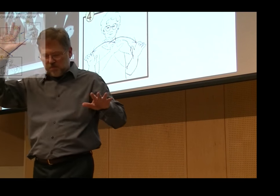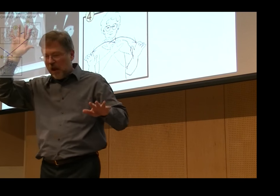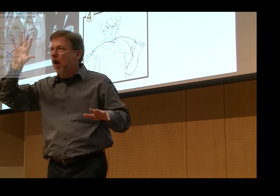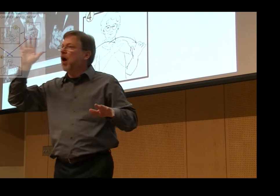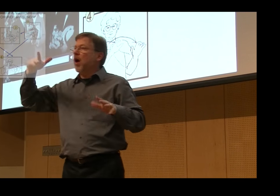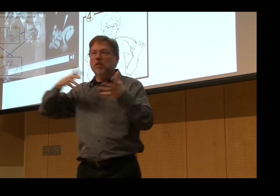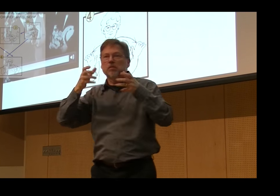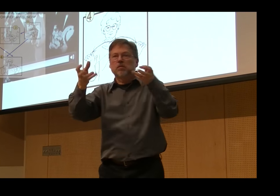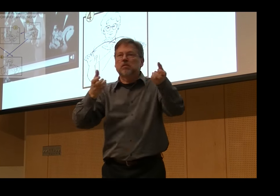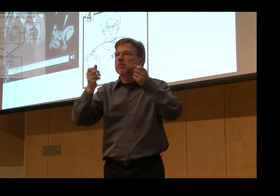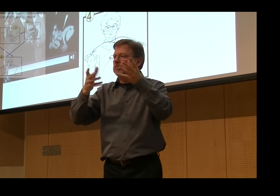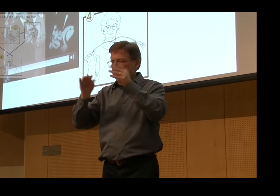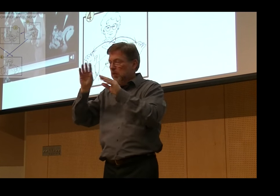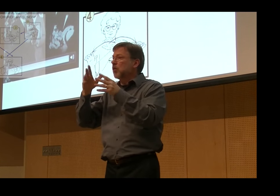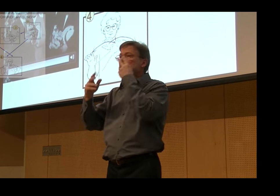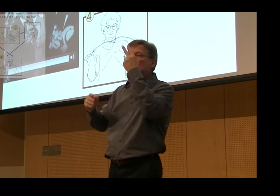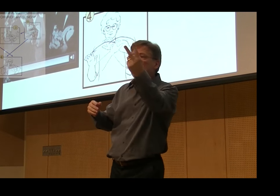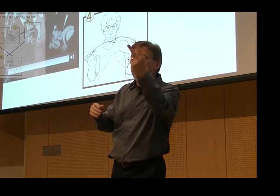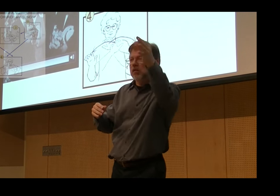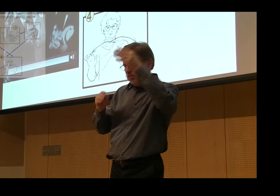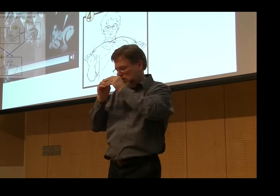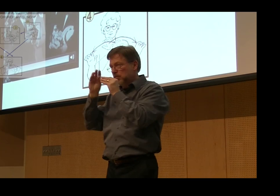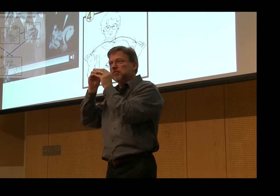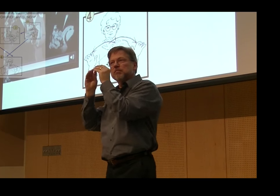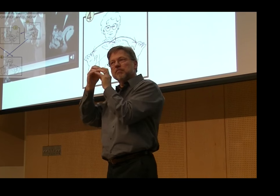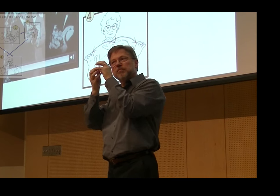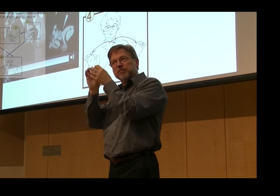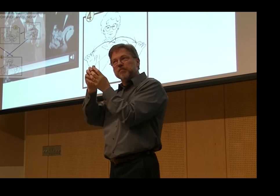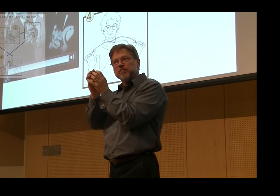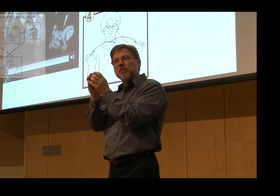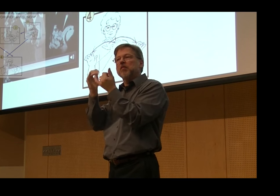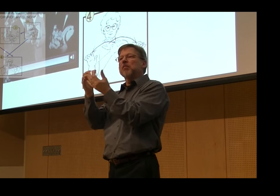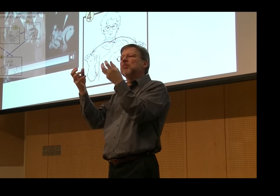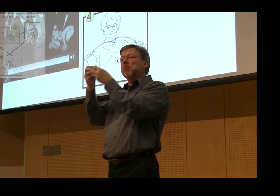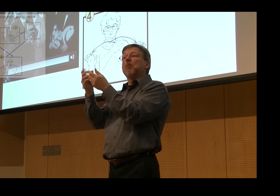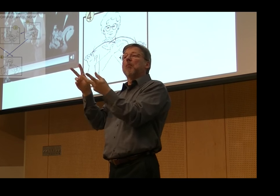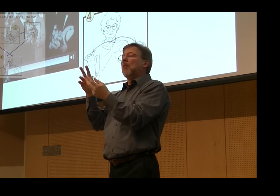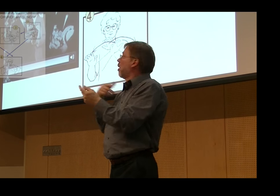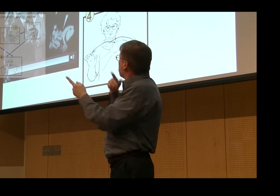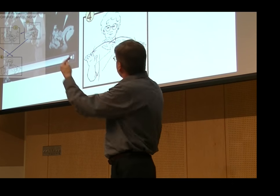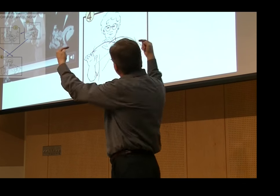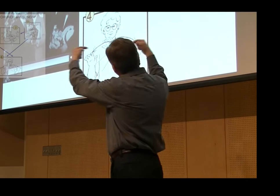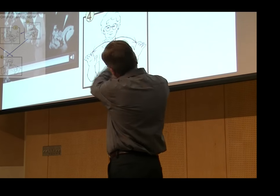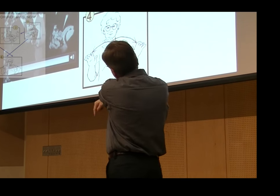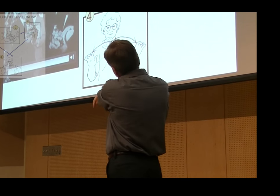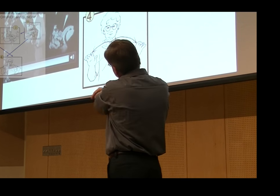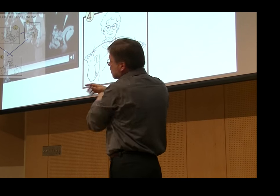religious school, and so they may have seen